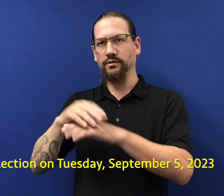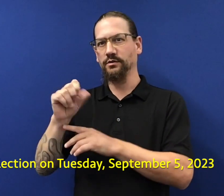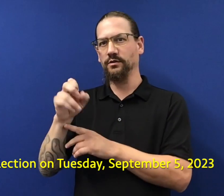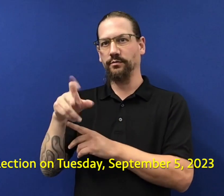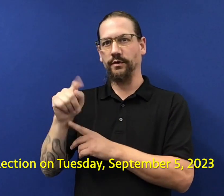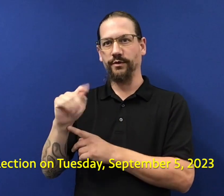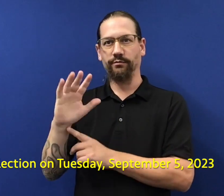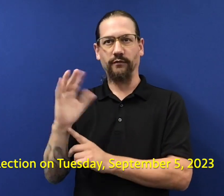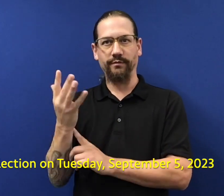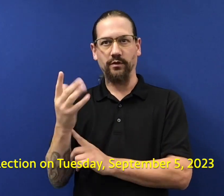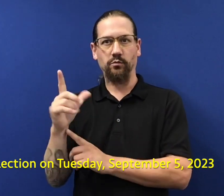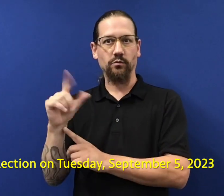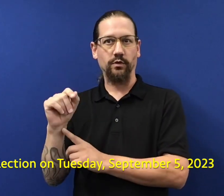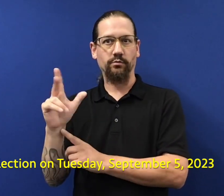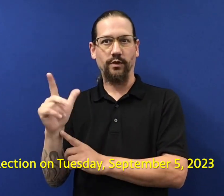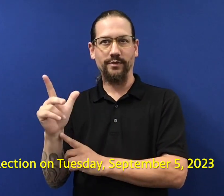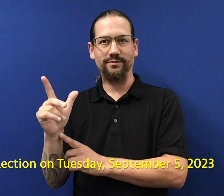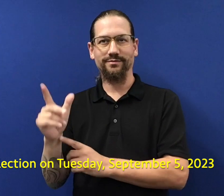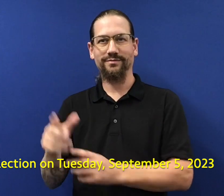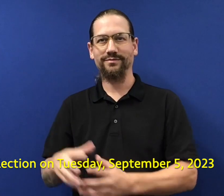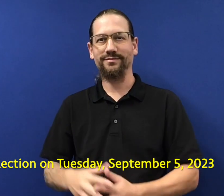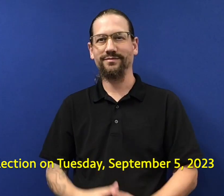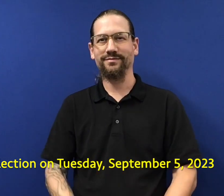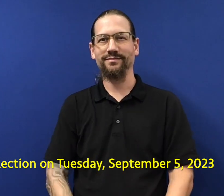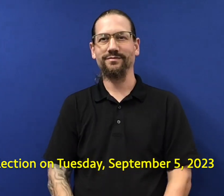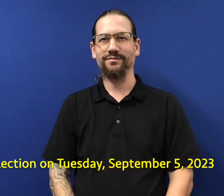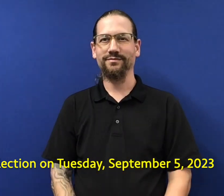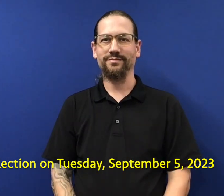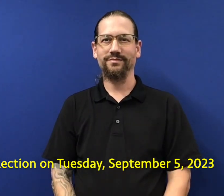election, which is going to take place on September the 5th, 2023.